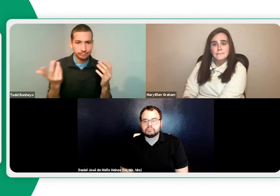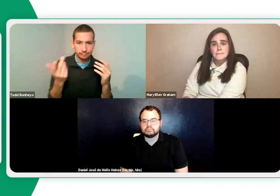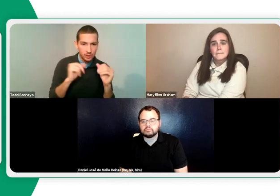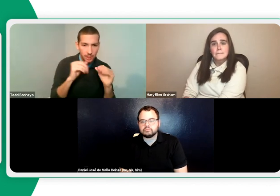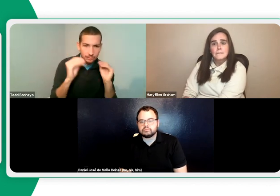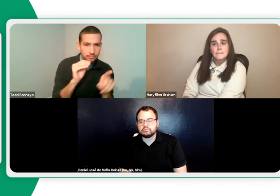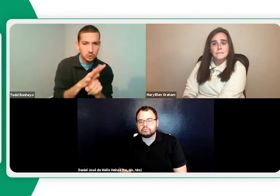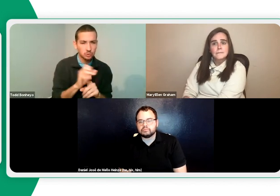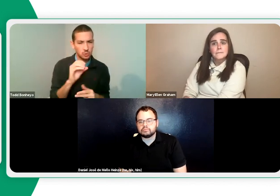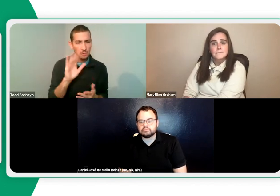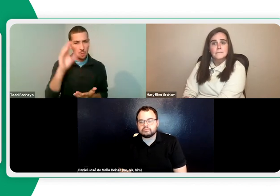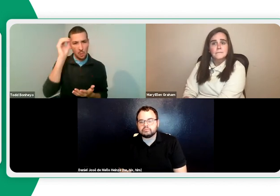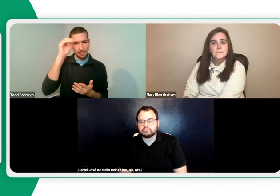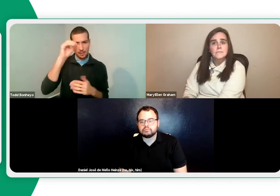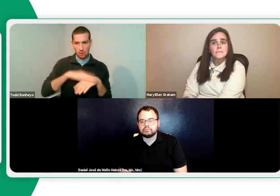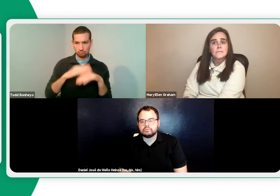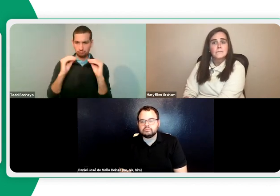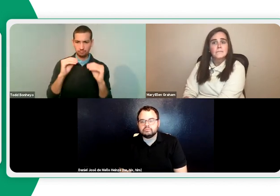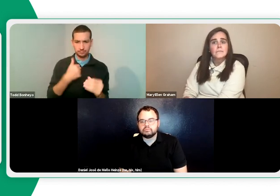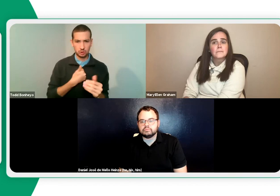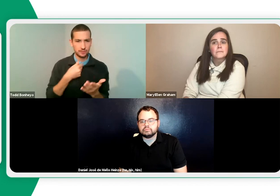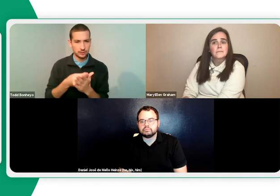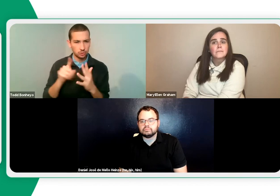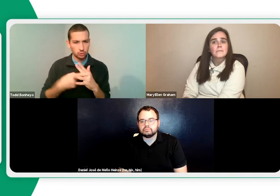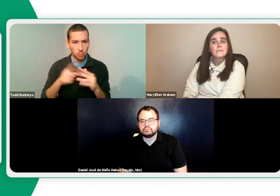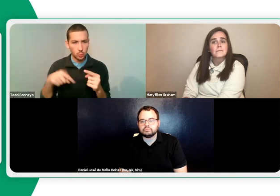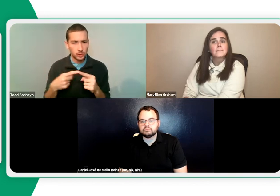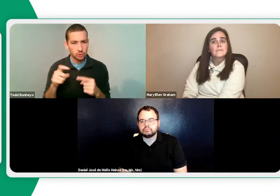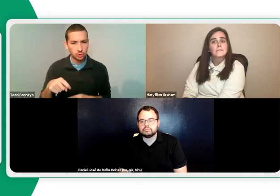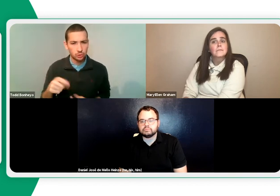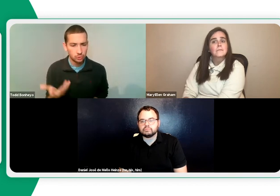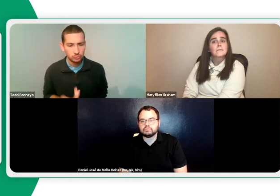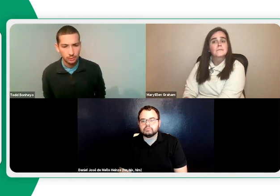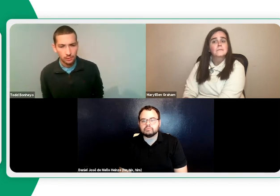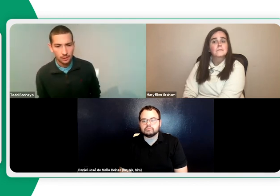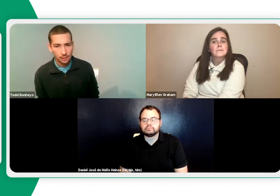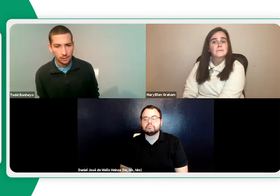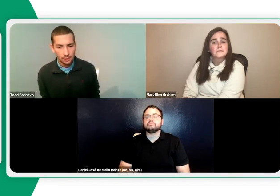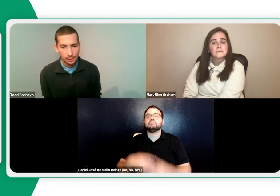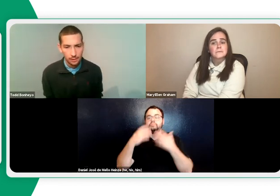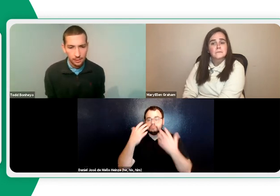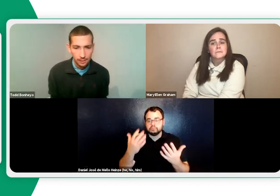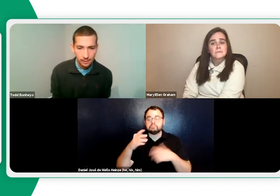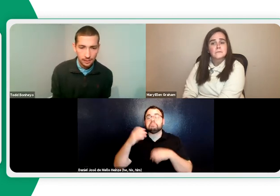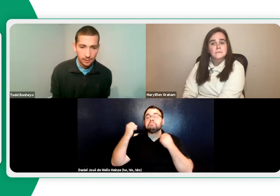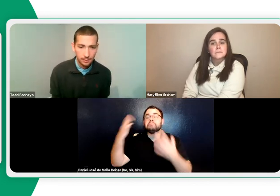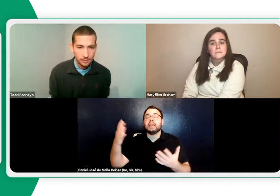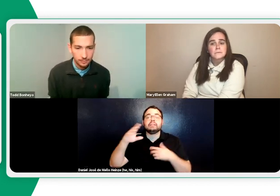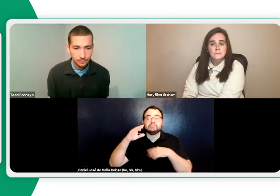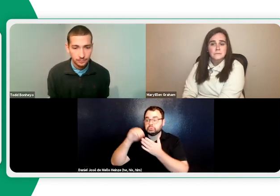When's a good time to teach about personal finance? Some families aren't sure as to when the right time to introduce that subject is. What's your take on it?